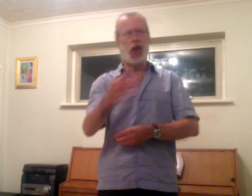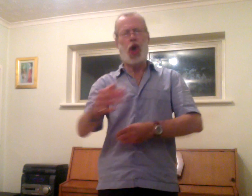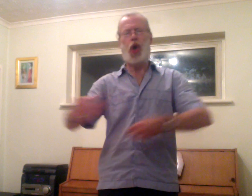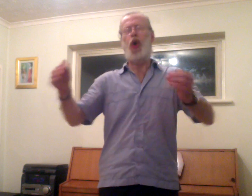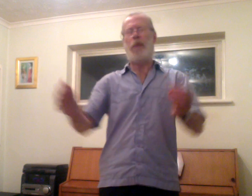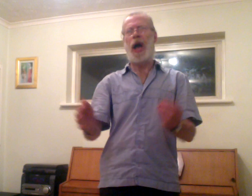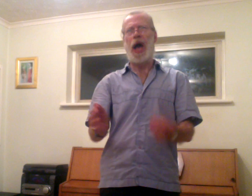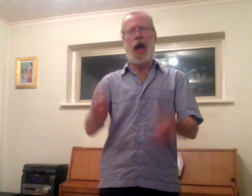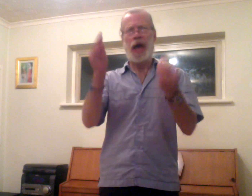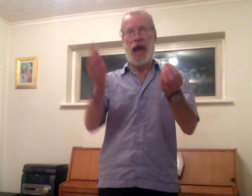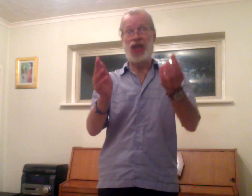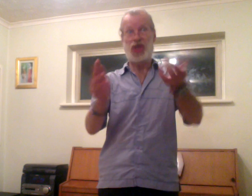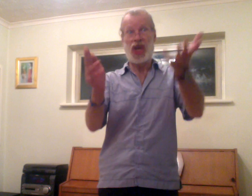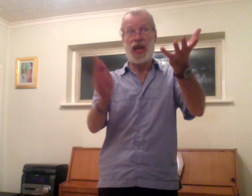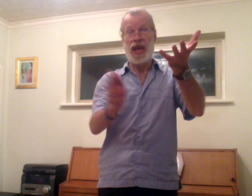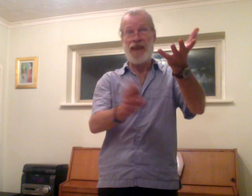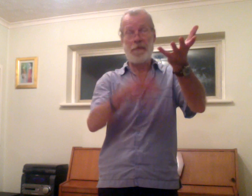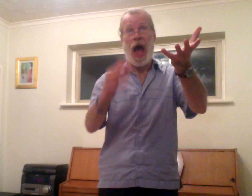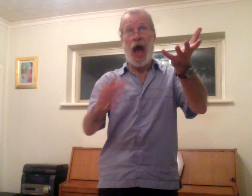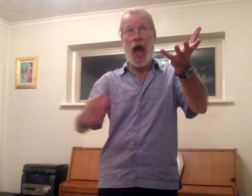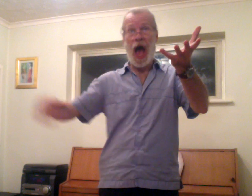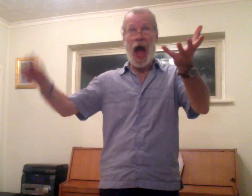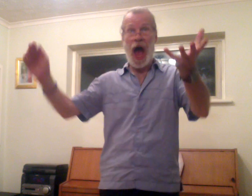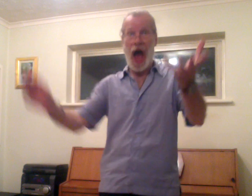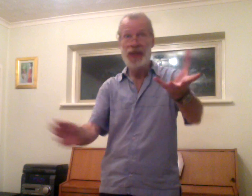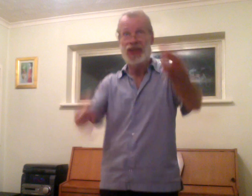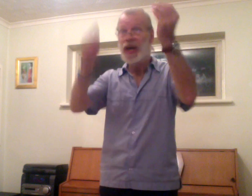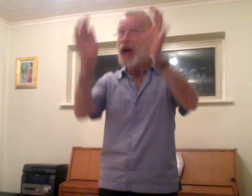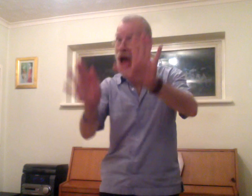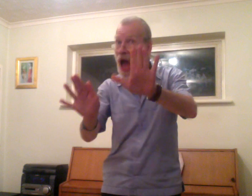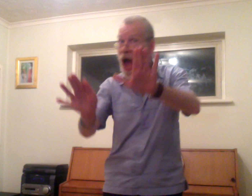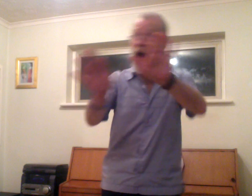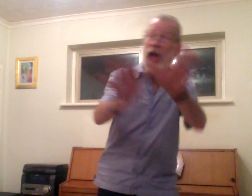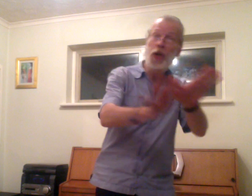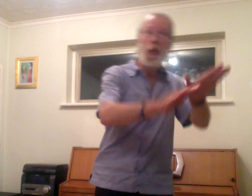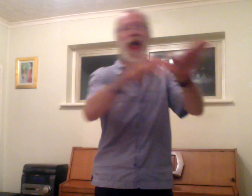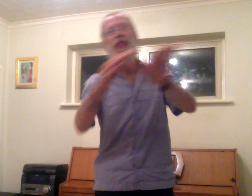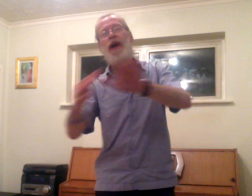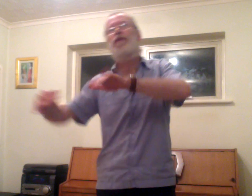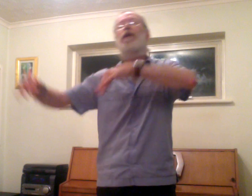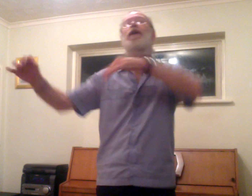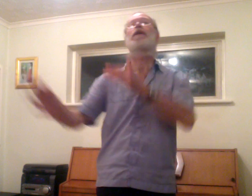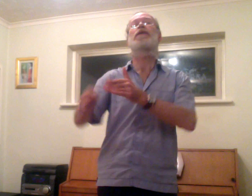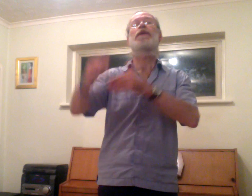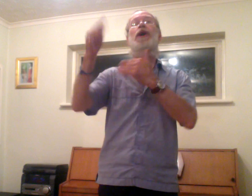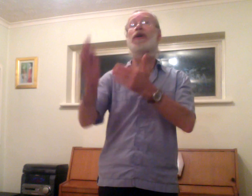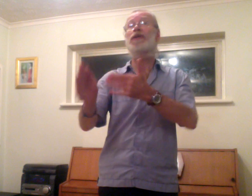human achievement And when the grass Tanned